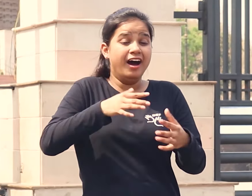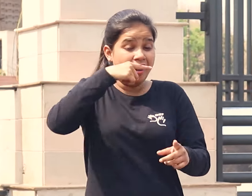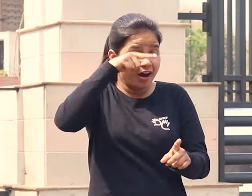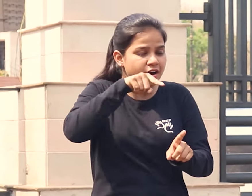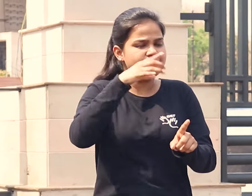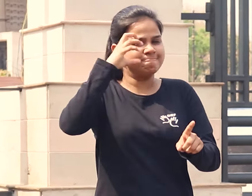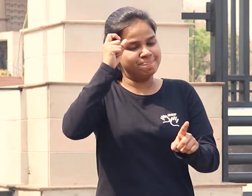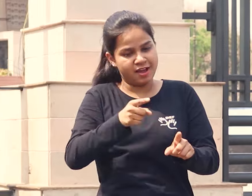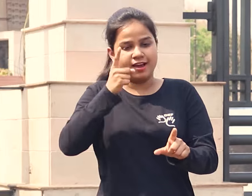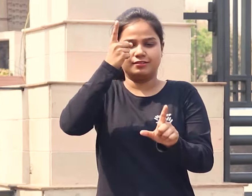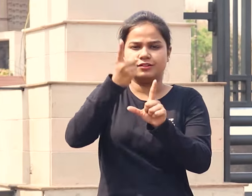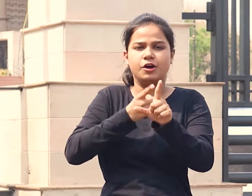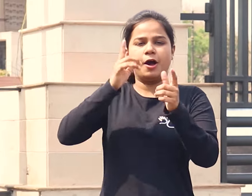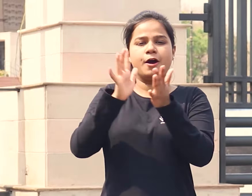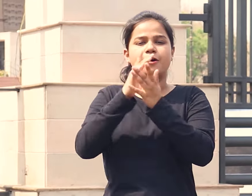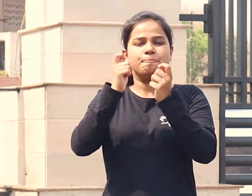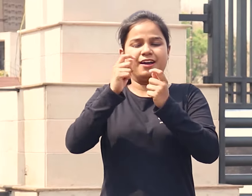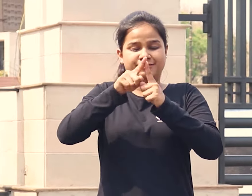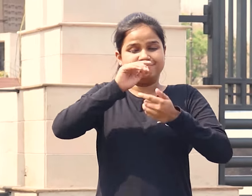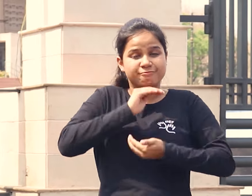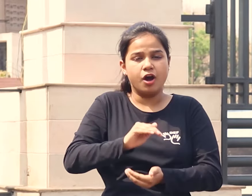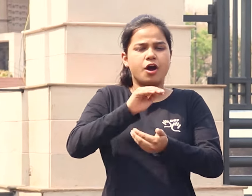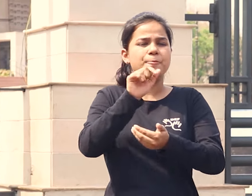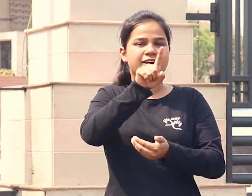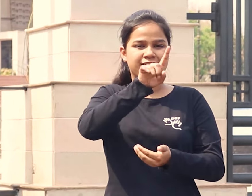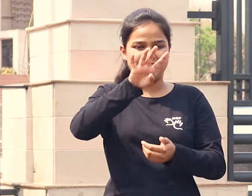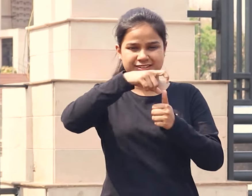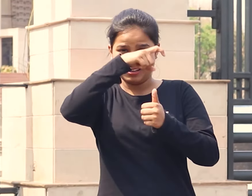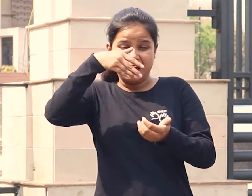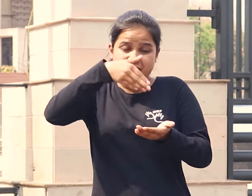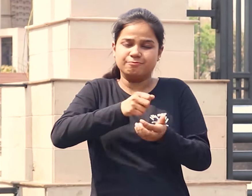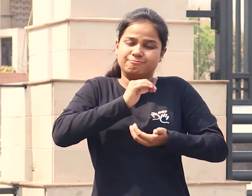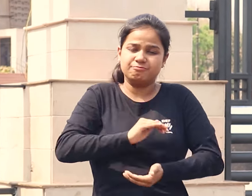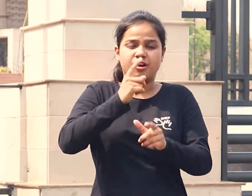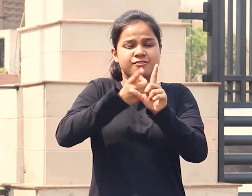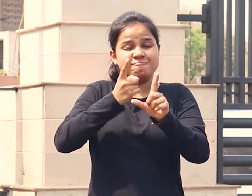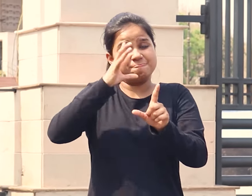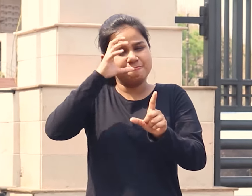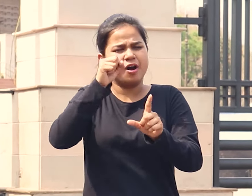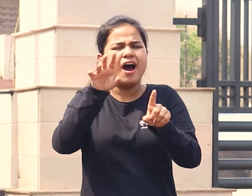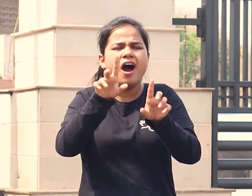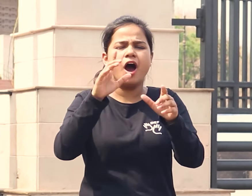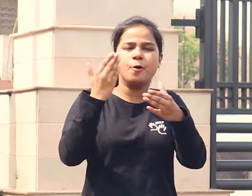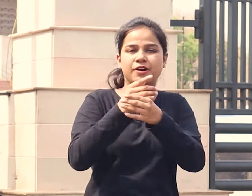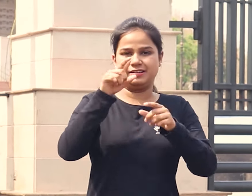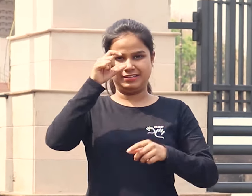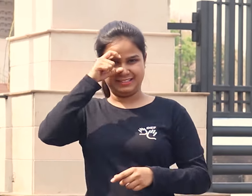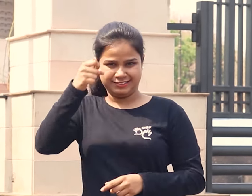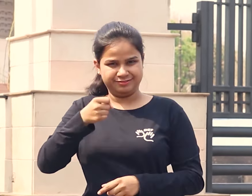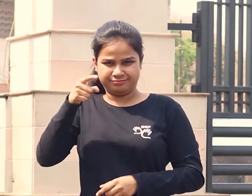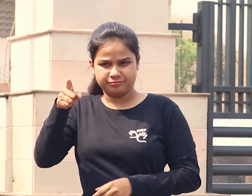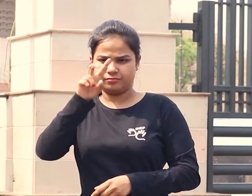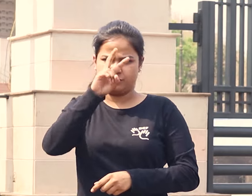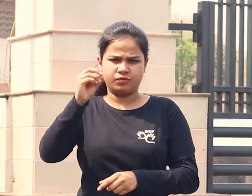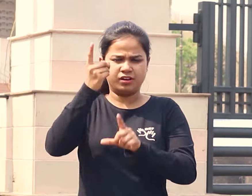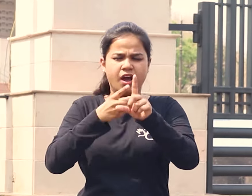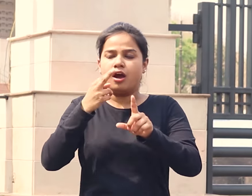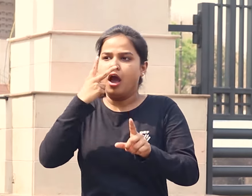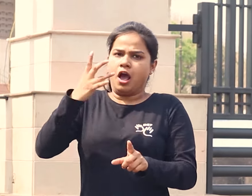started worshipping him like a god. In his entire life, Ambedkar fought for the upliftment of untouchables and other weaker sections